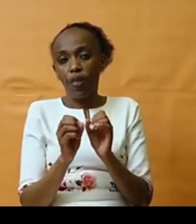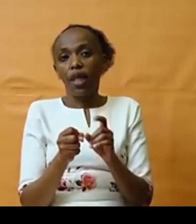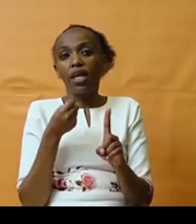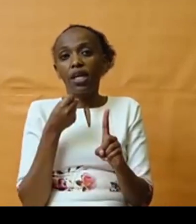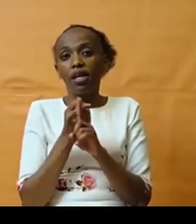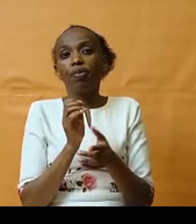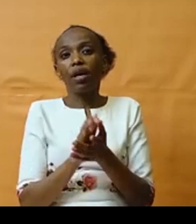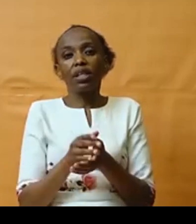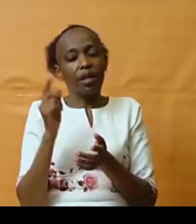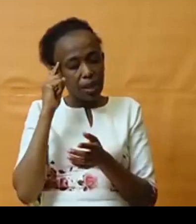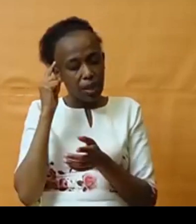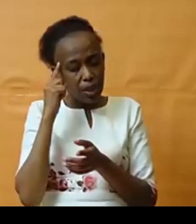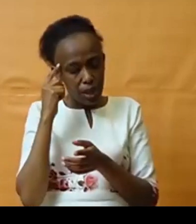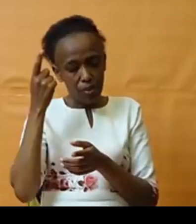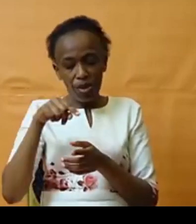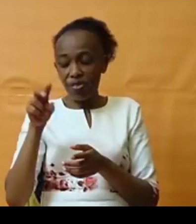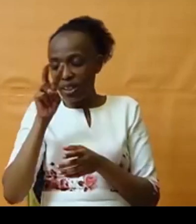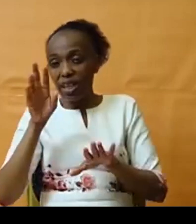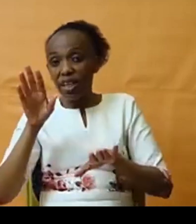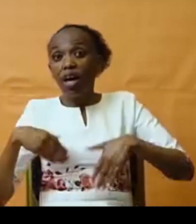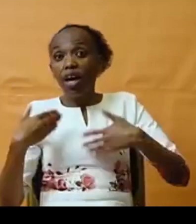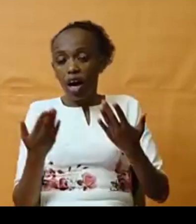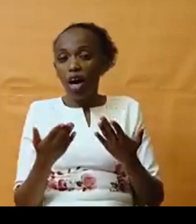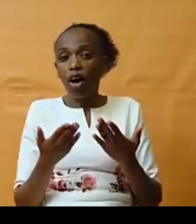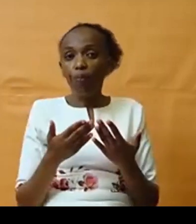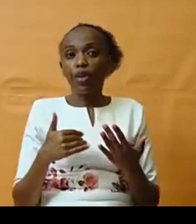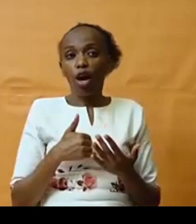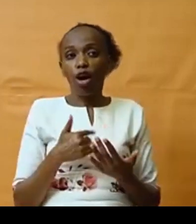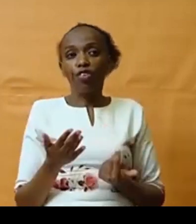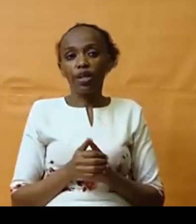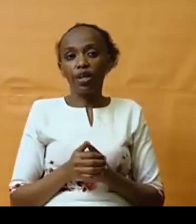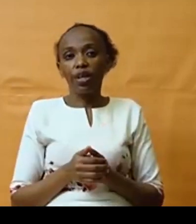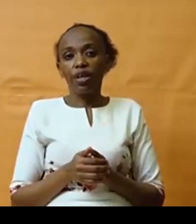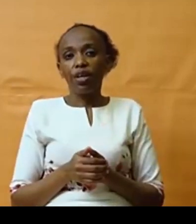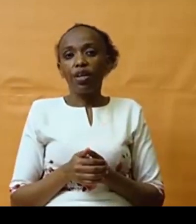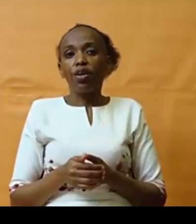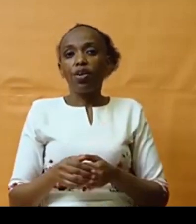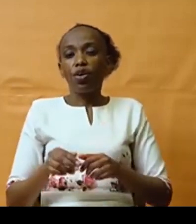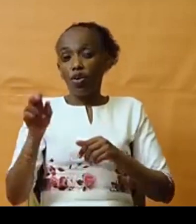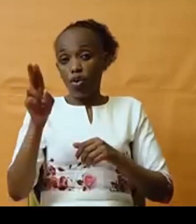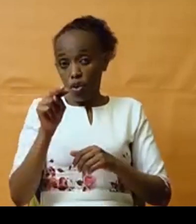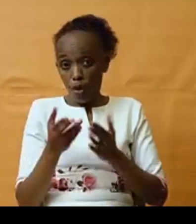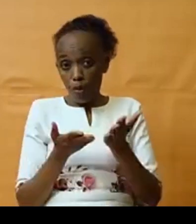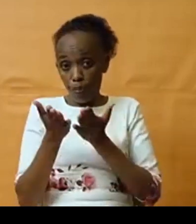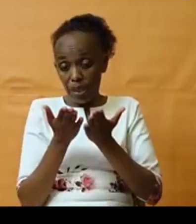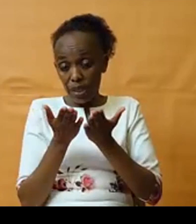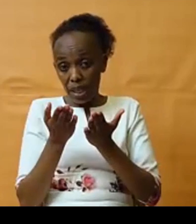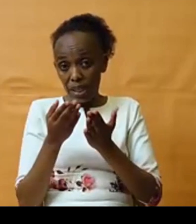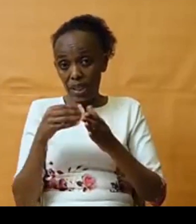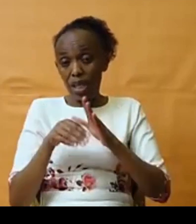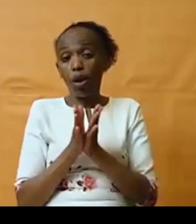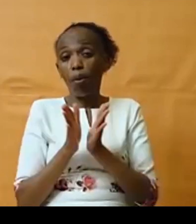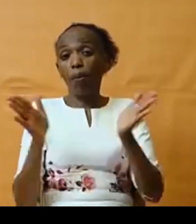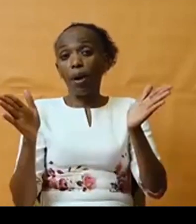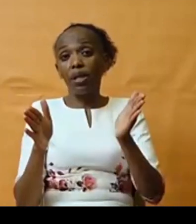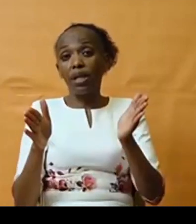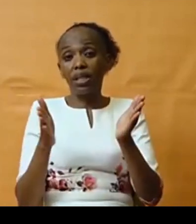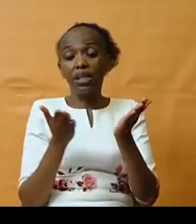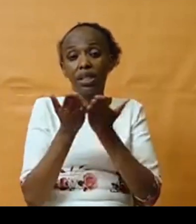And I think we've really seen how having no investment in the public, in the public service